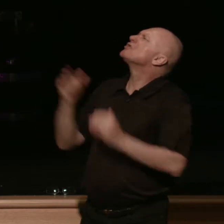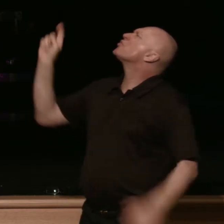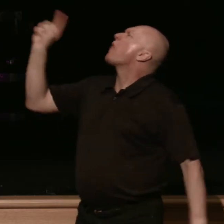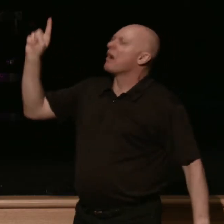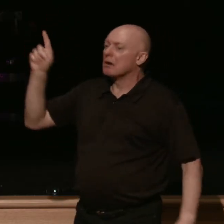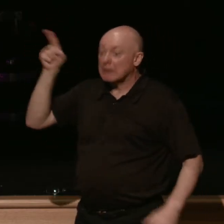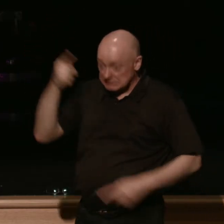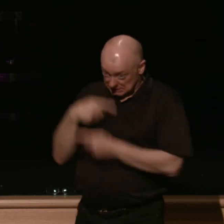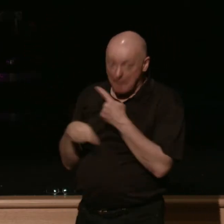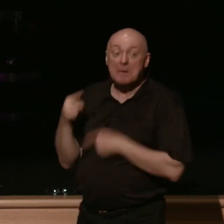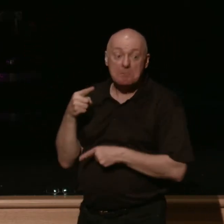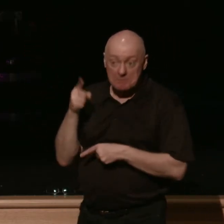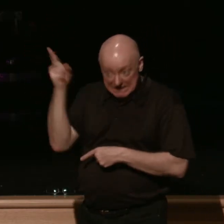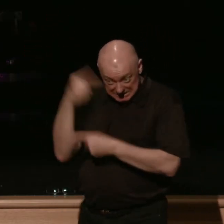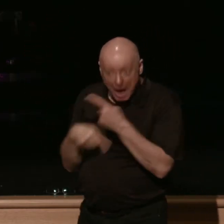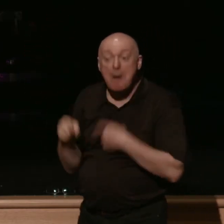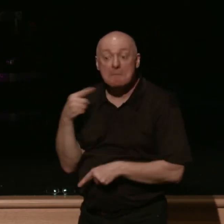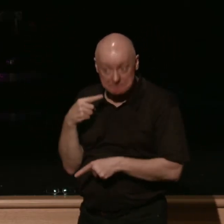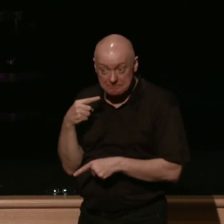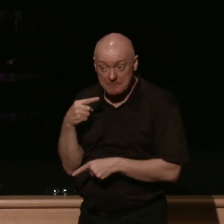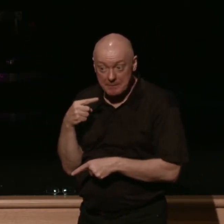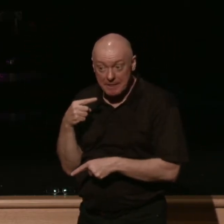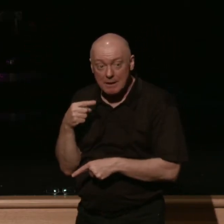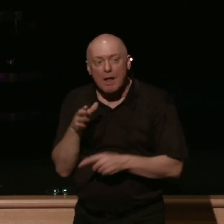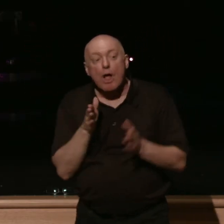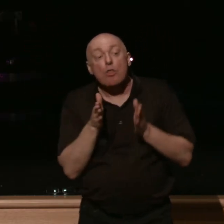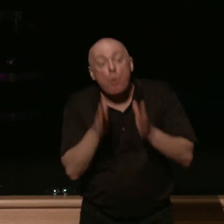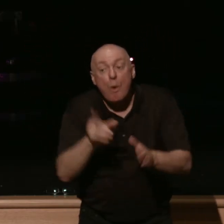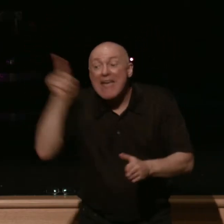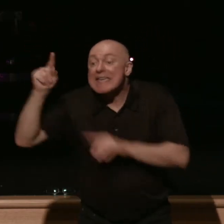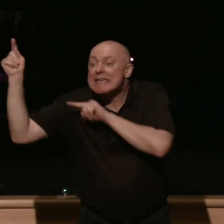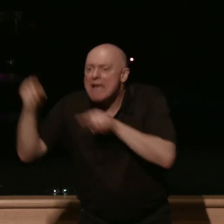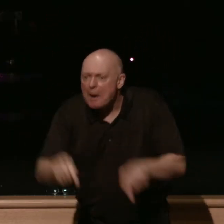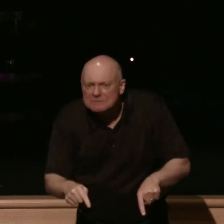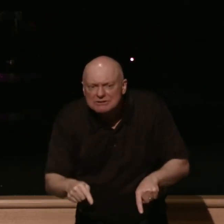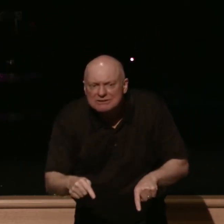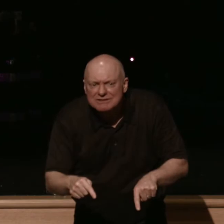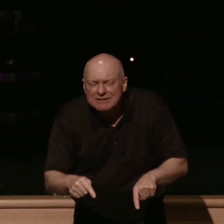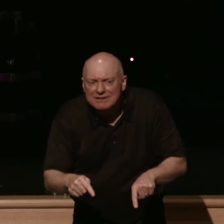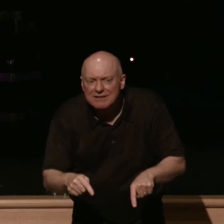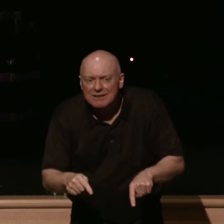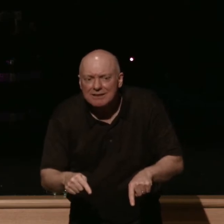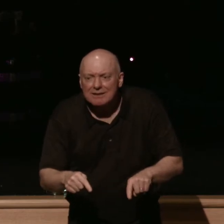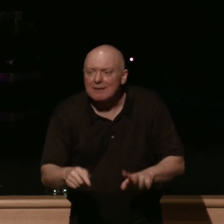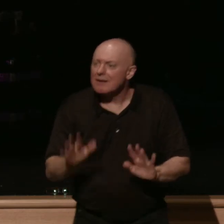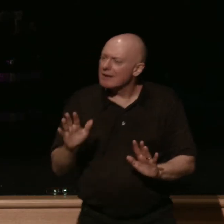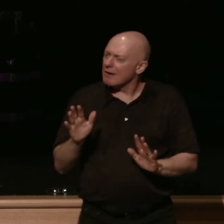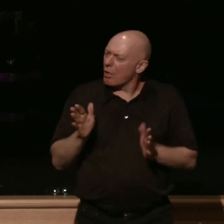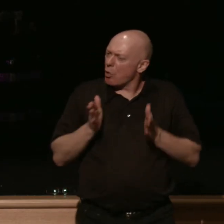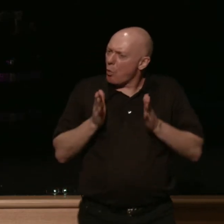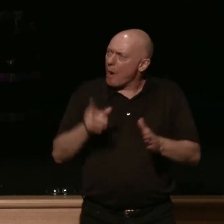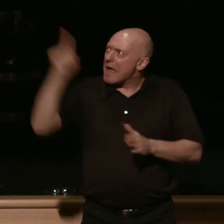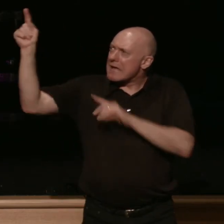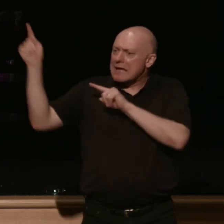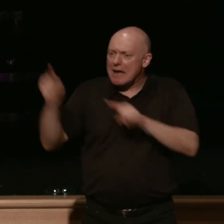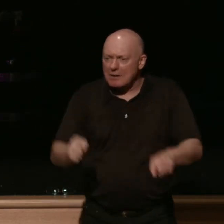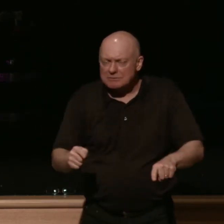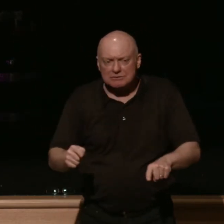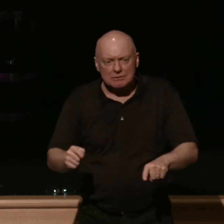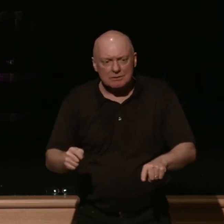way but but the way he comes the manner in which he comes is not necessarily the way we would